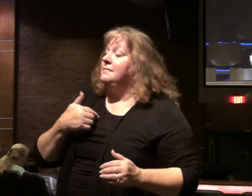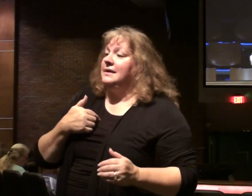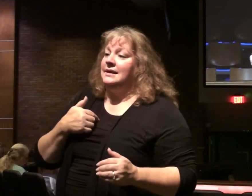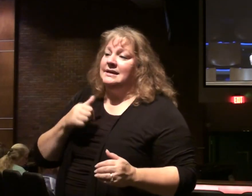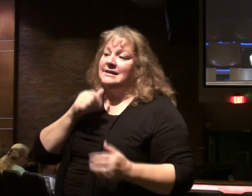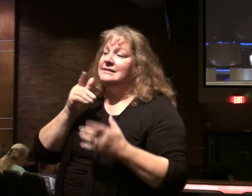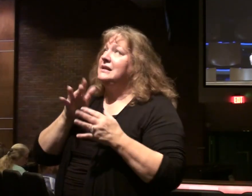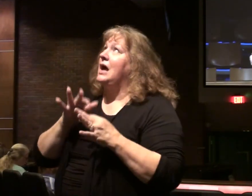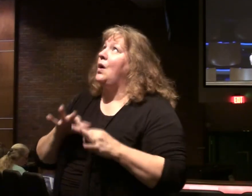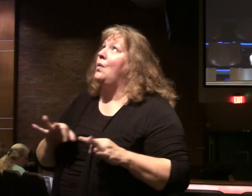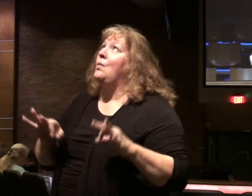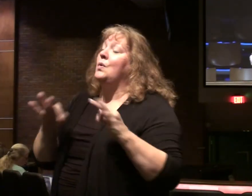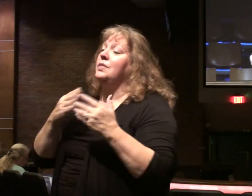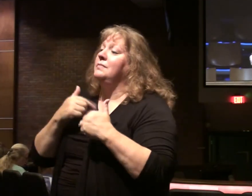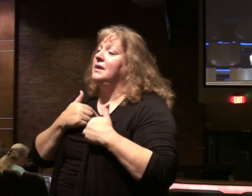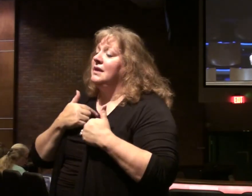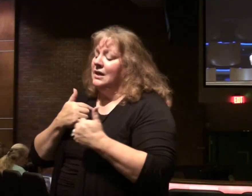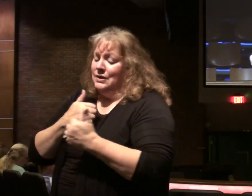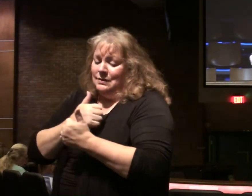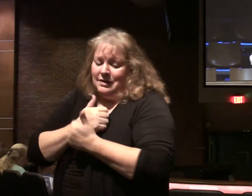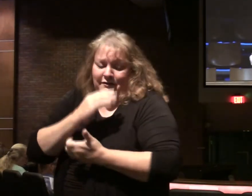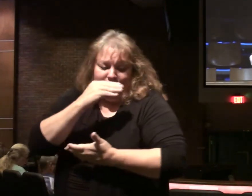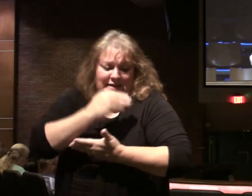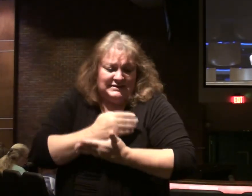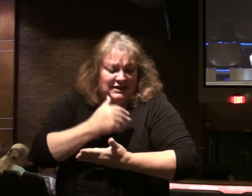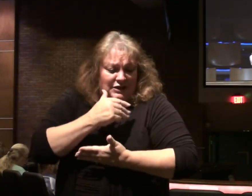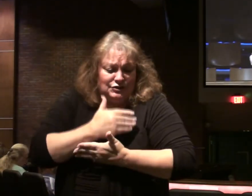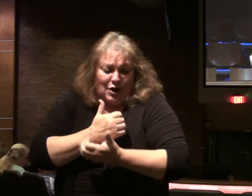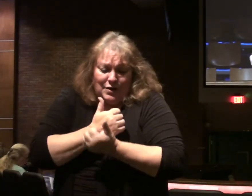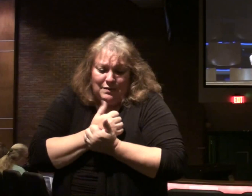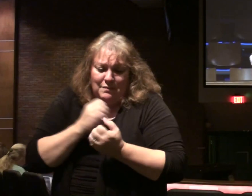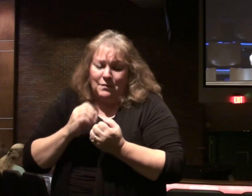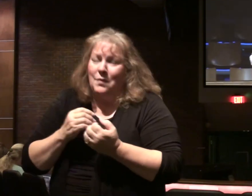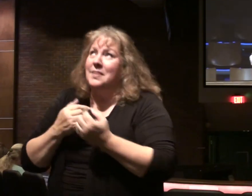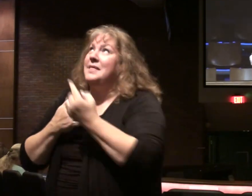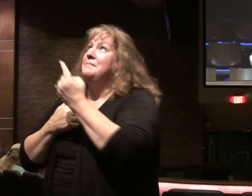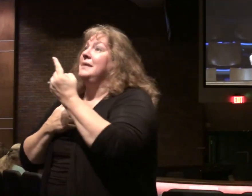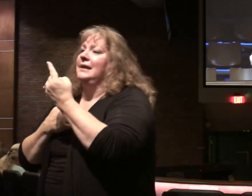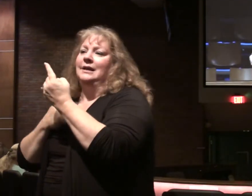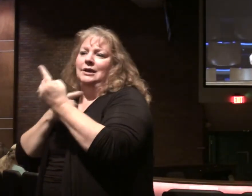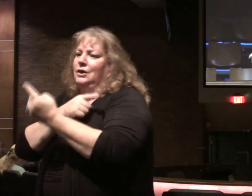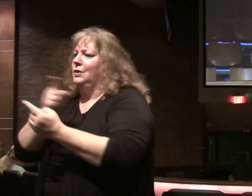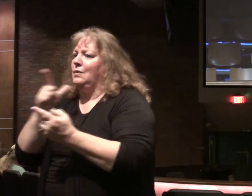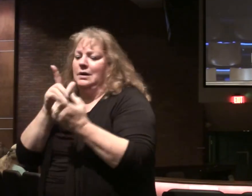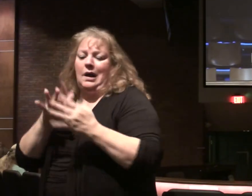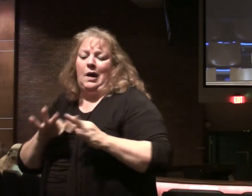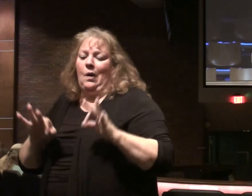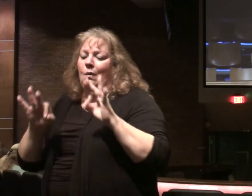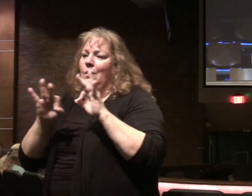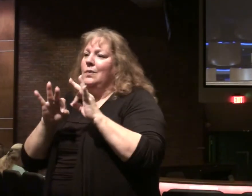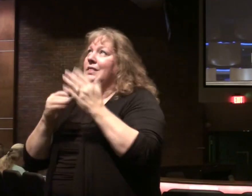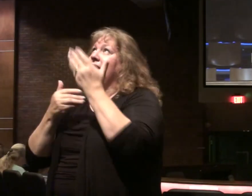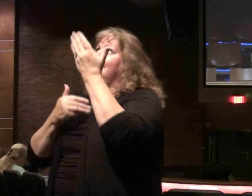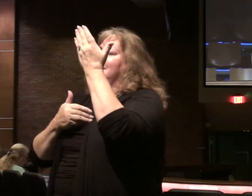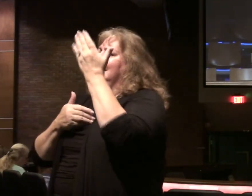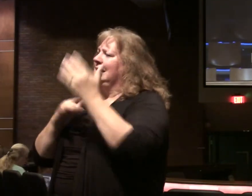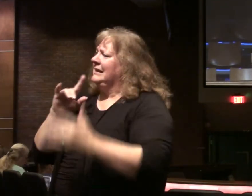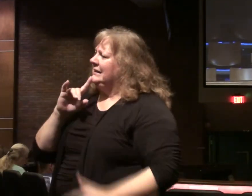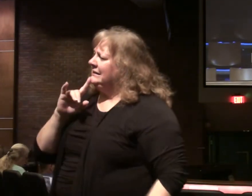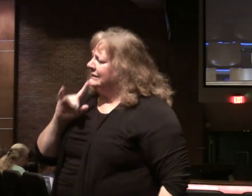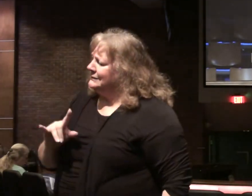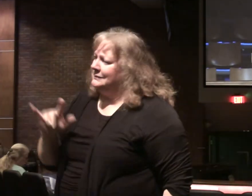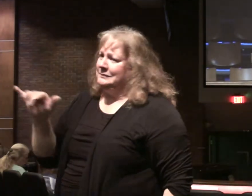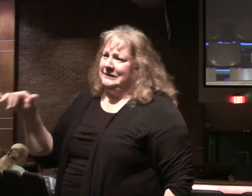worthy of me. He who loves son or daughter more than me is not worthy of me. So, same truth as Luke